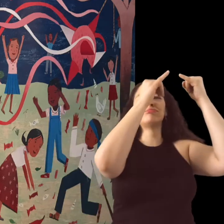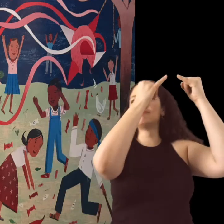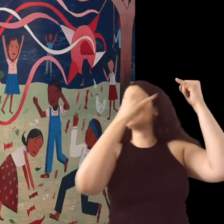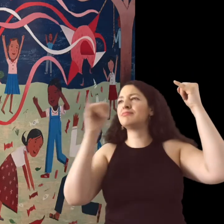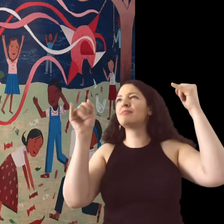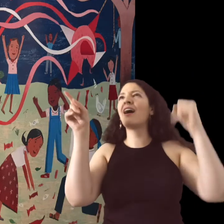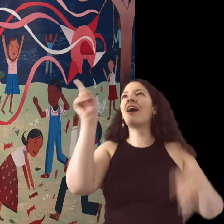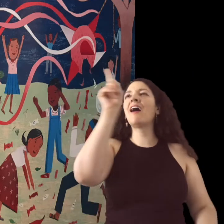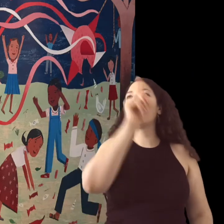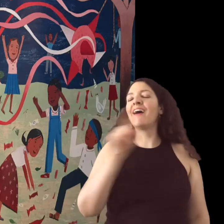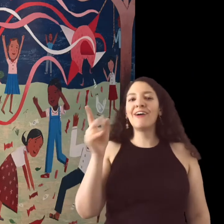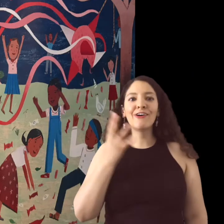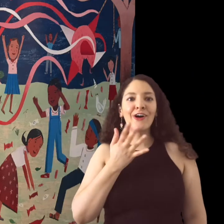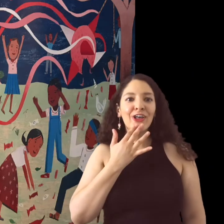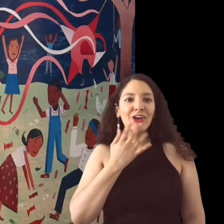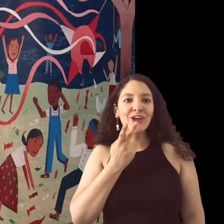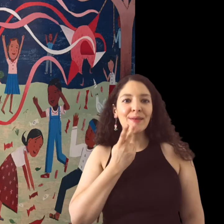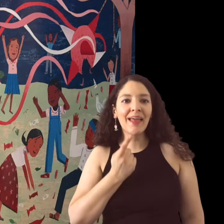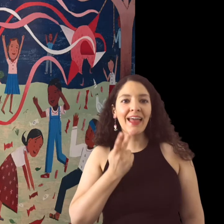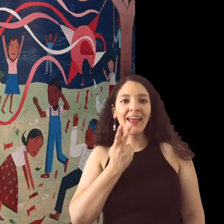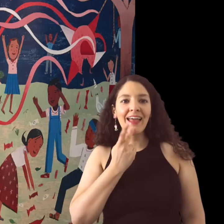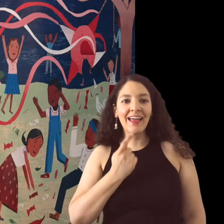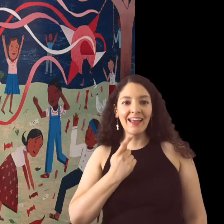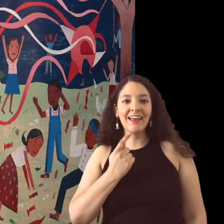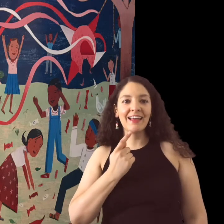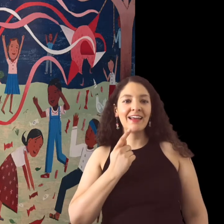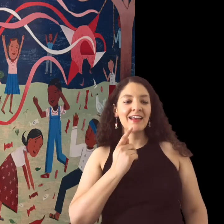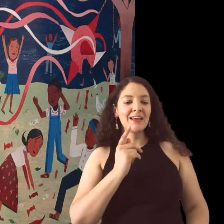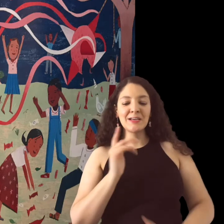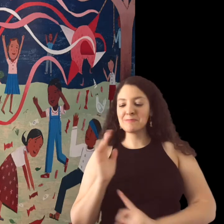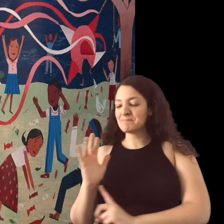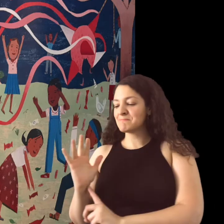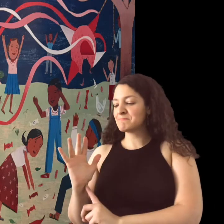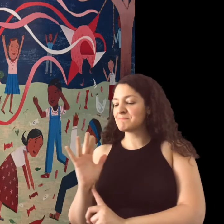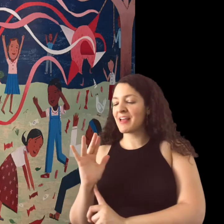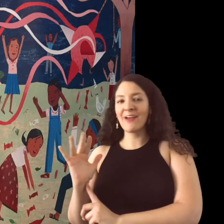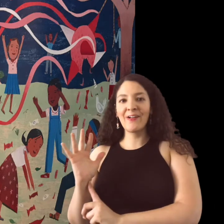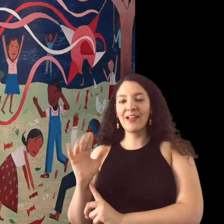Pink are adornos and candles that glow.